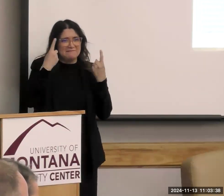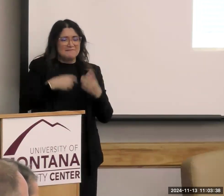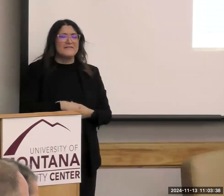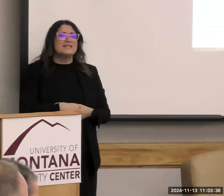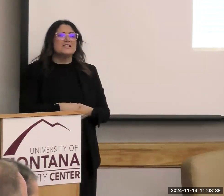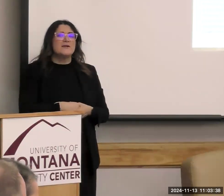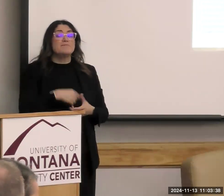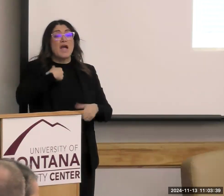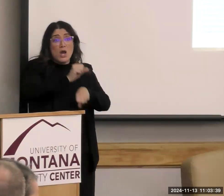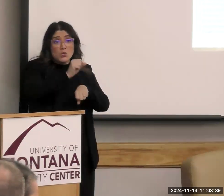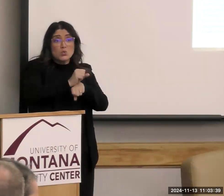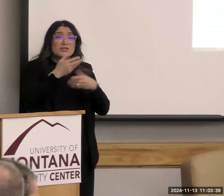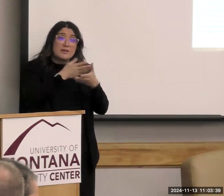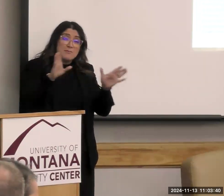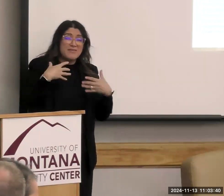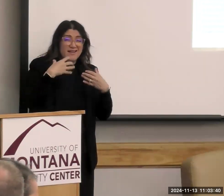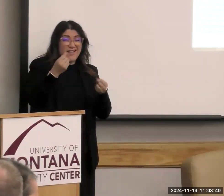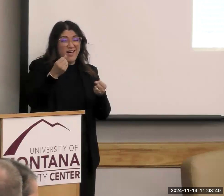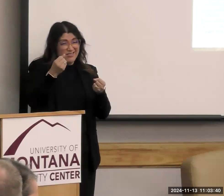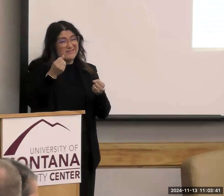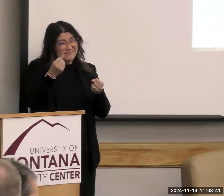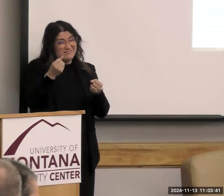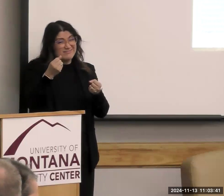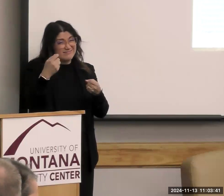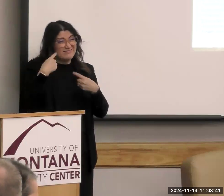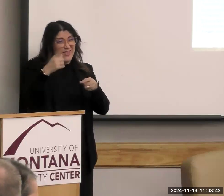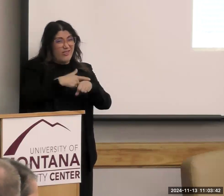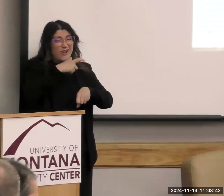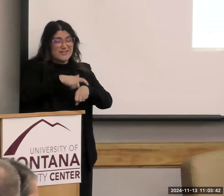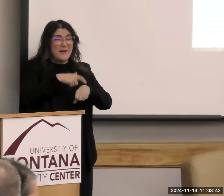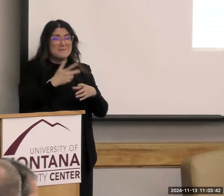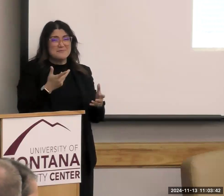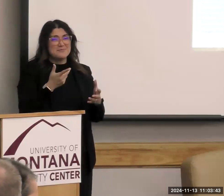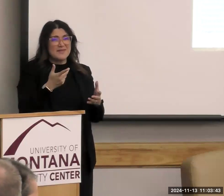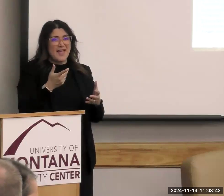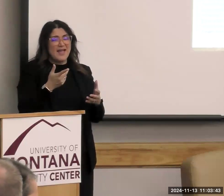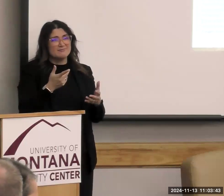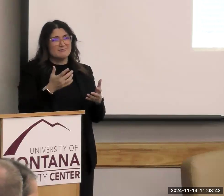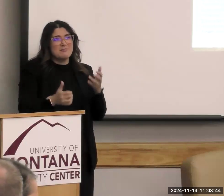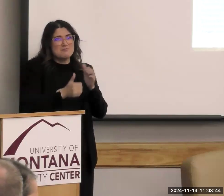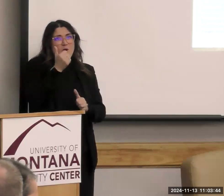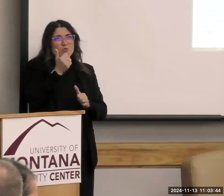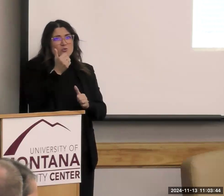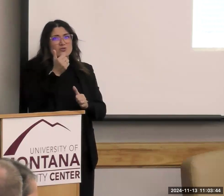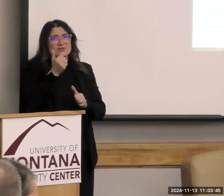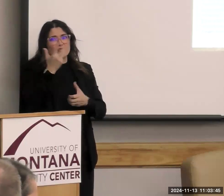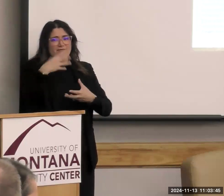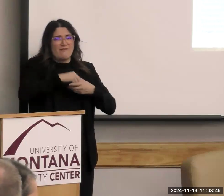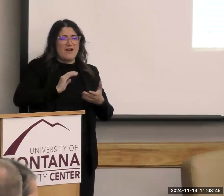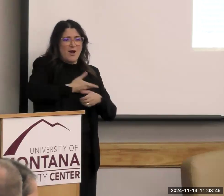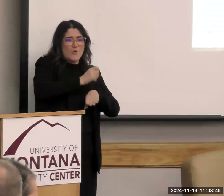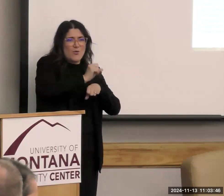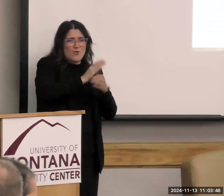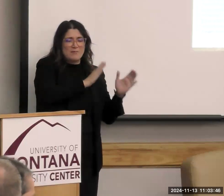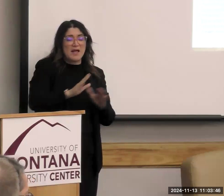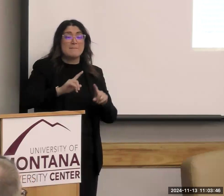I worked in public health long enough that pretty much all of them at one point came within our work plans. But I'm going to use